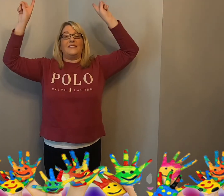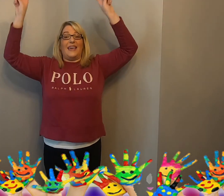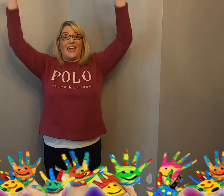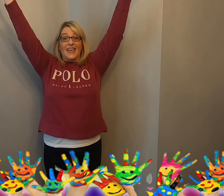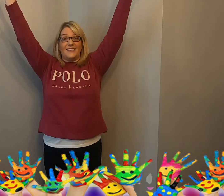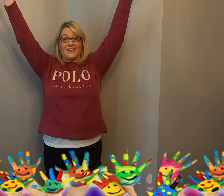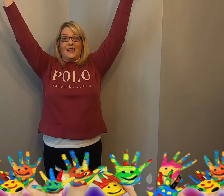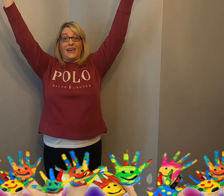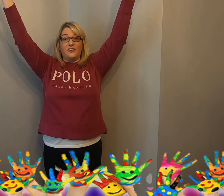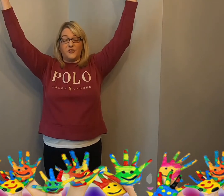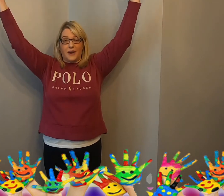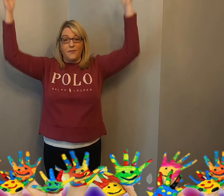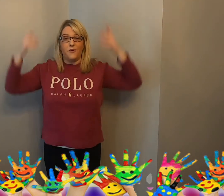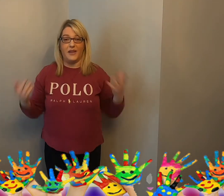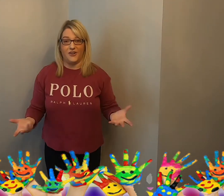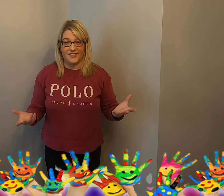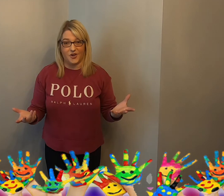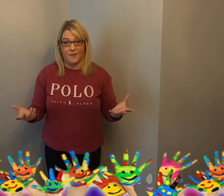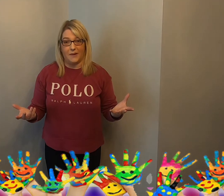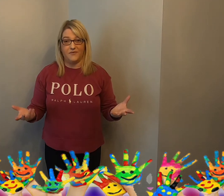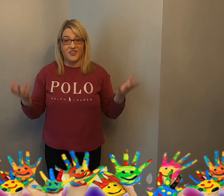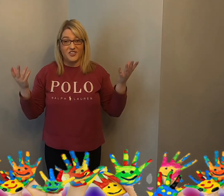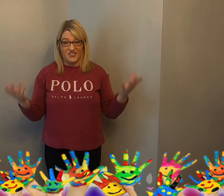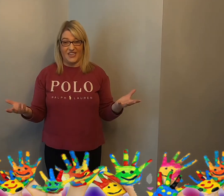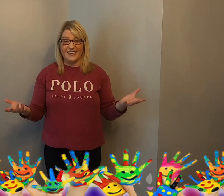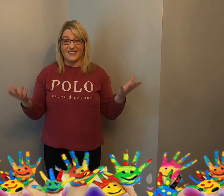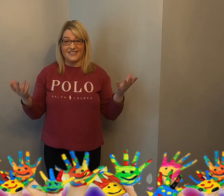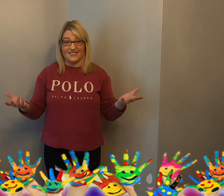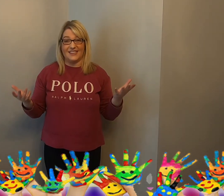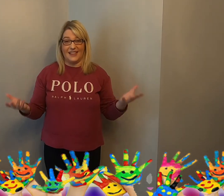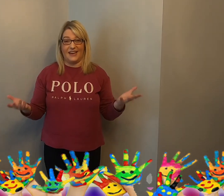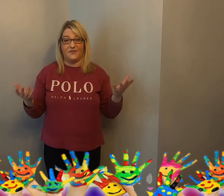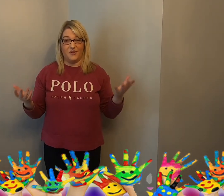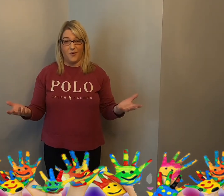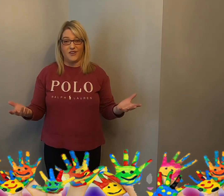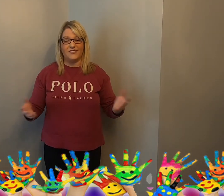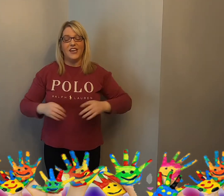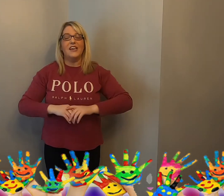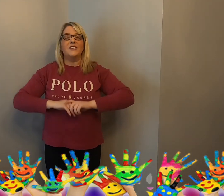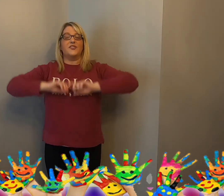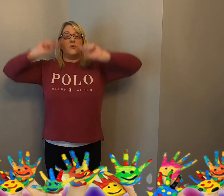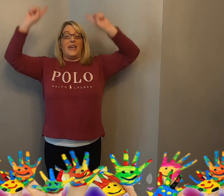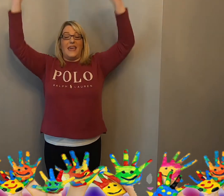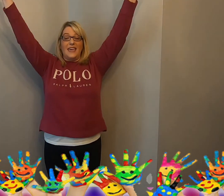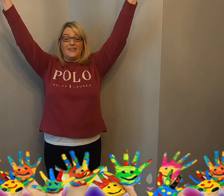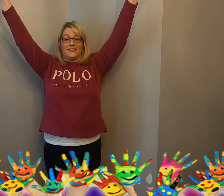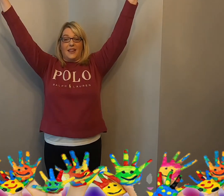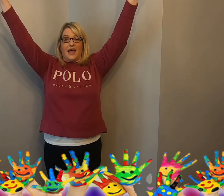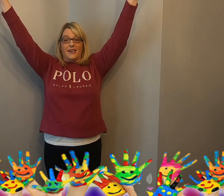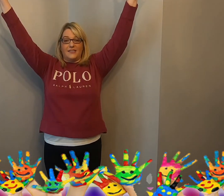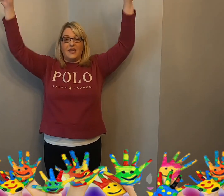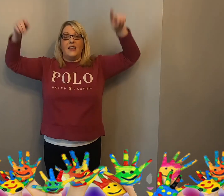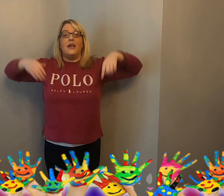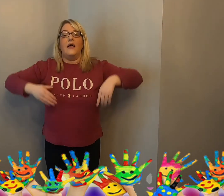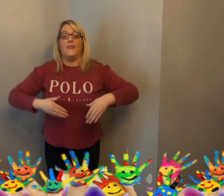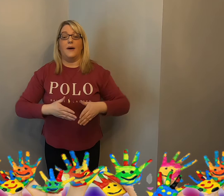say he is the light because remember what we learned in our Bible verse that Jesus is the light of the world. So he is the light that